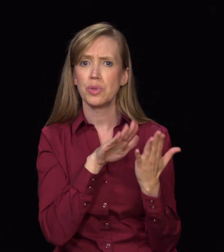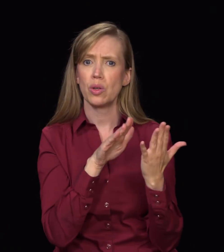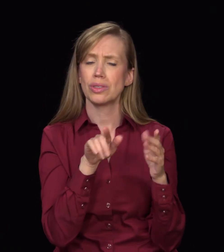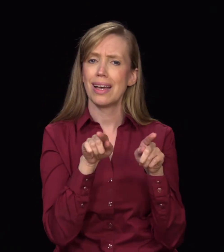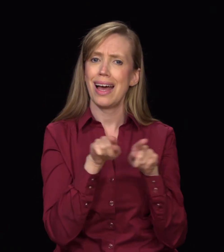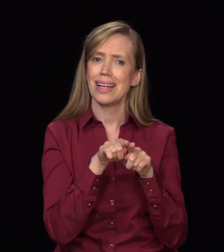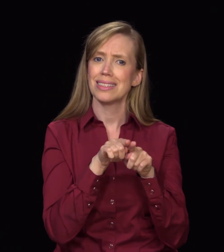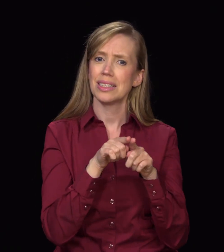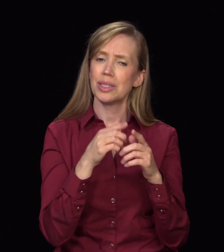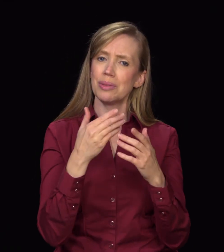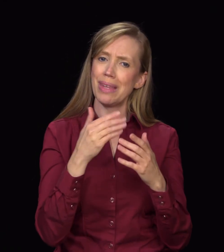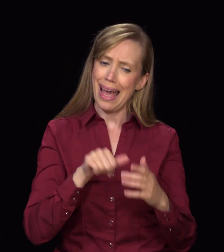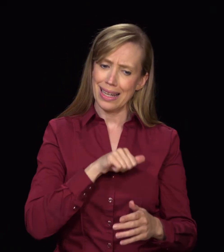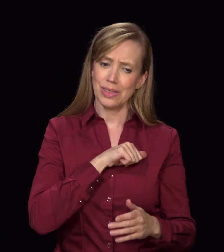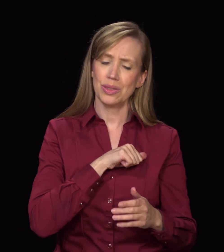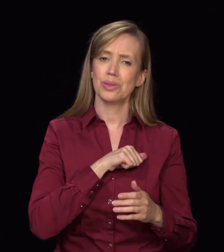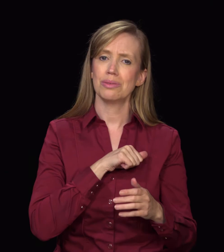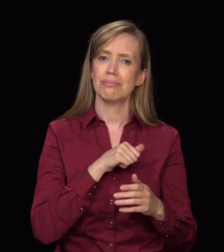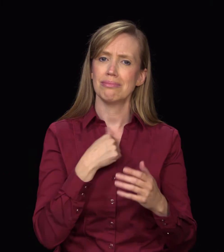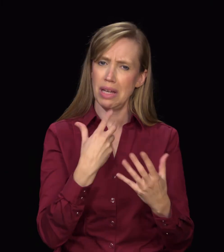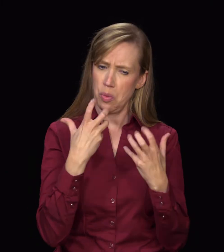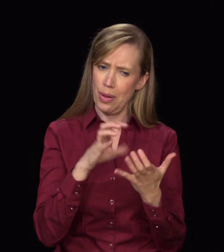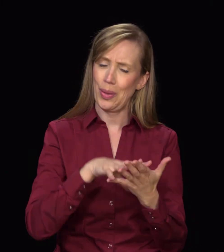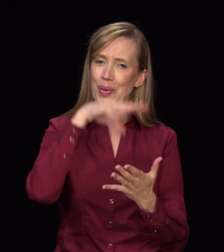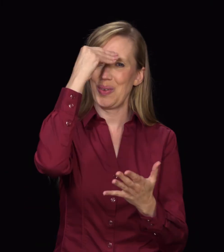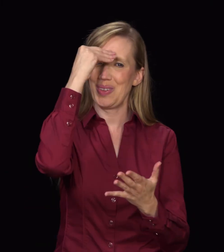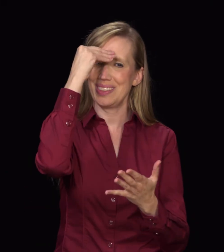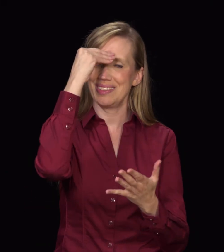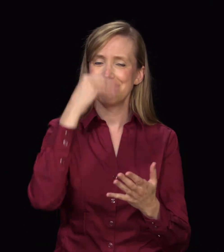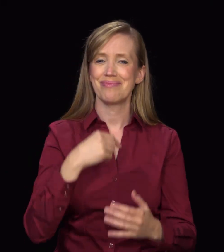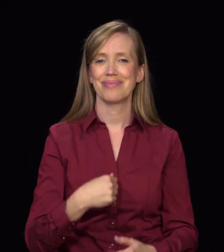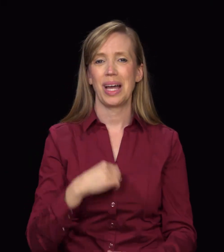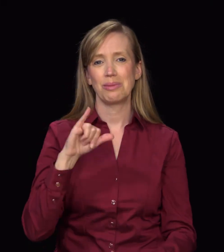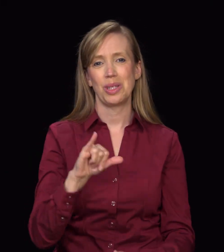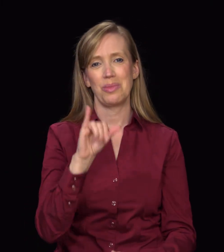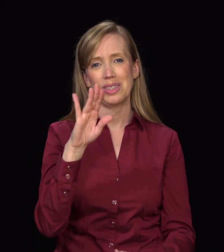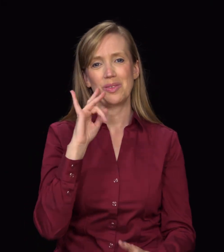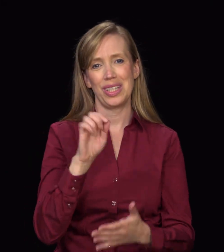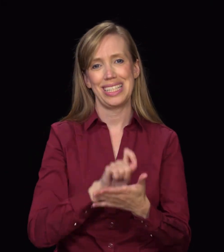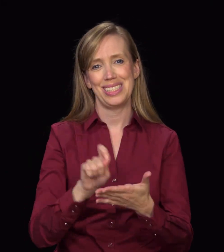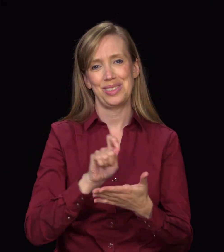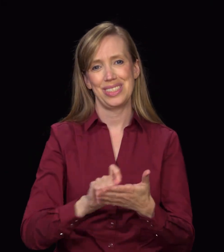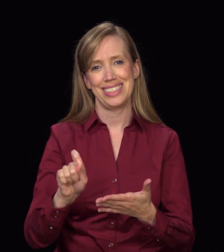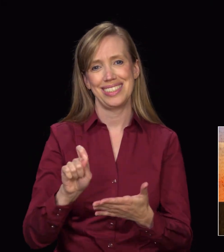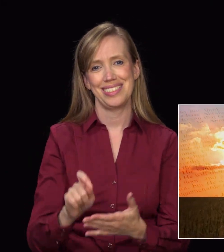Let God guide you His way. I'm John Bradshaw for It Is Written. Let's live today by every word.